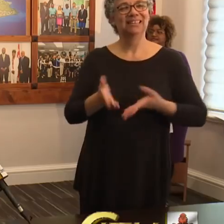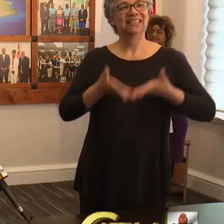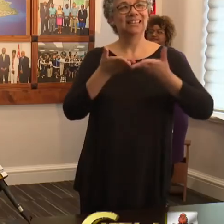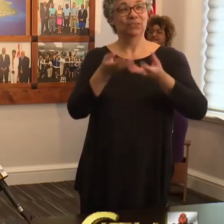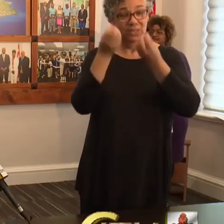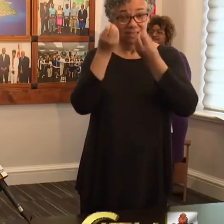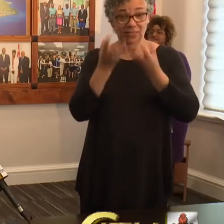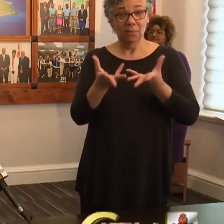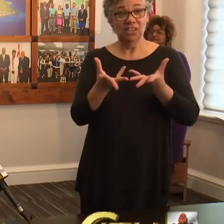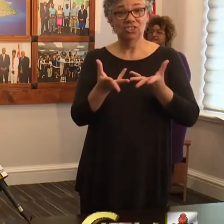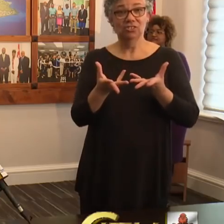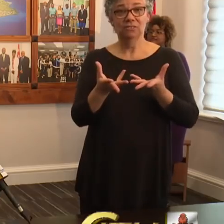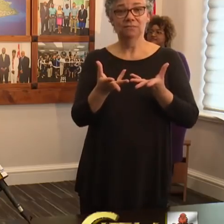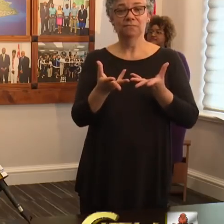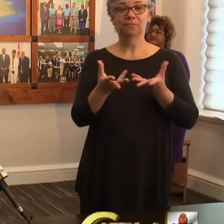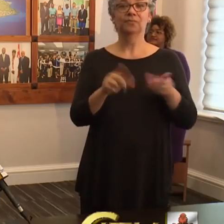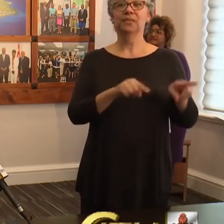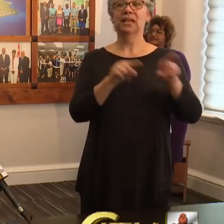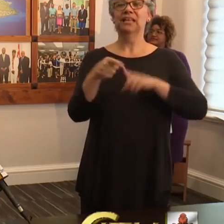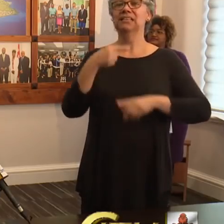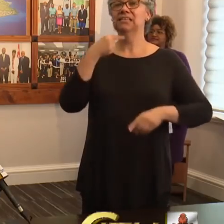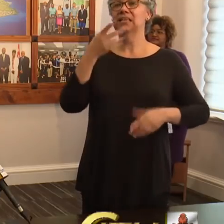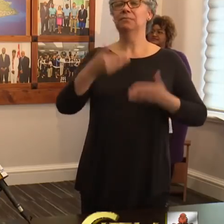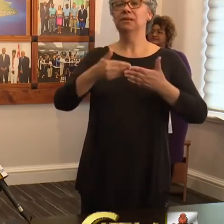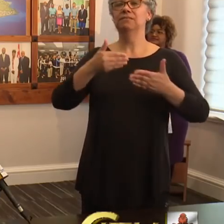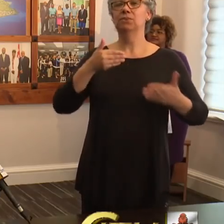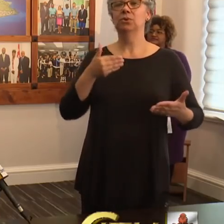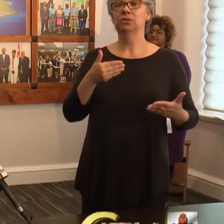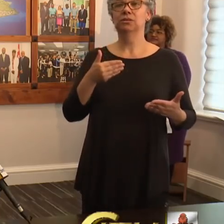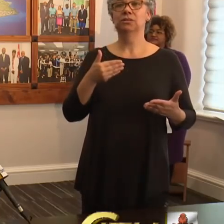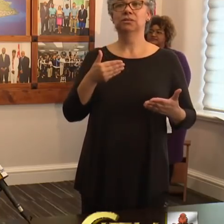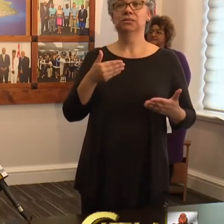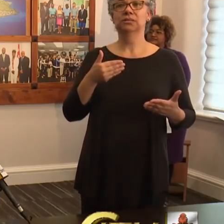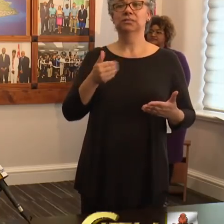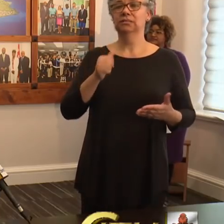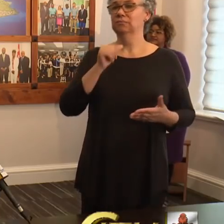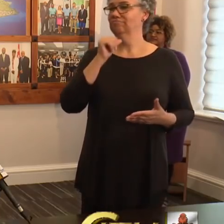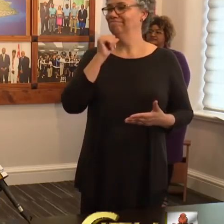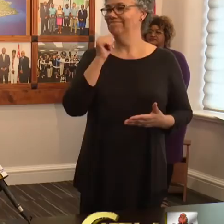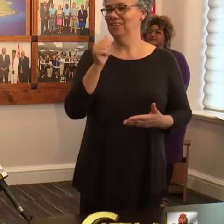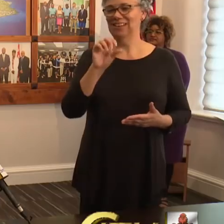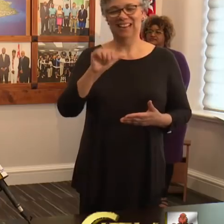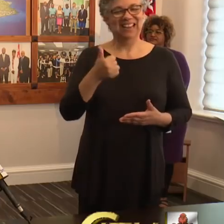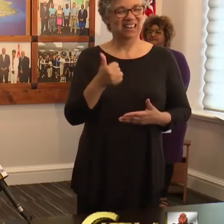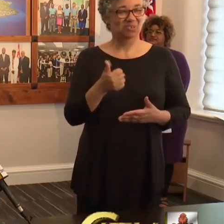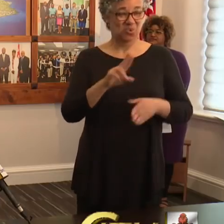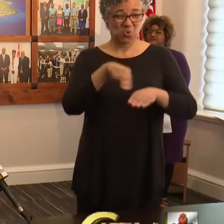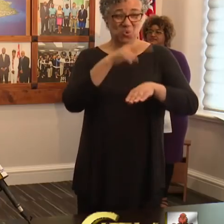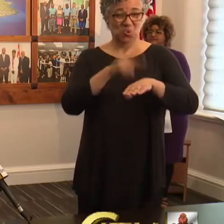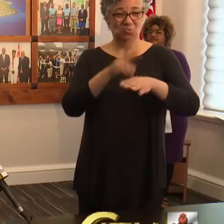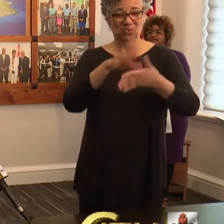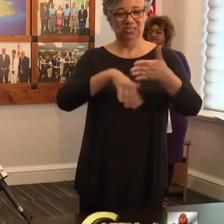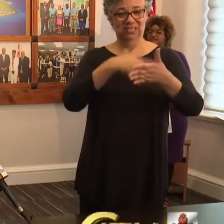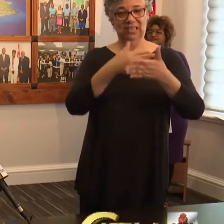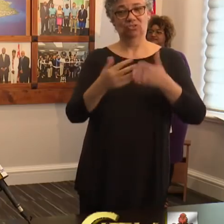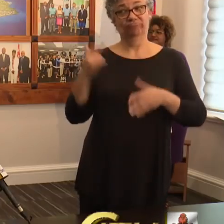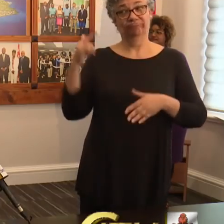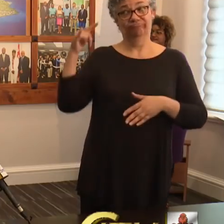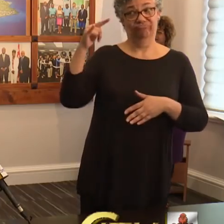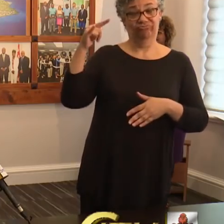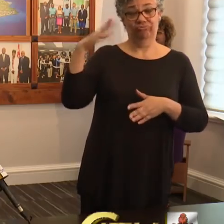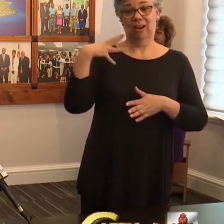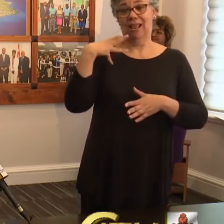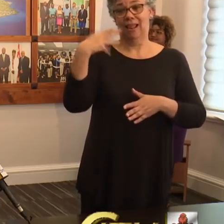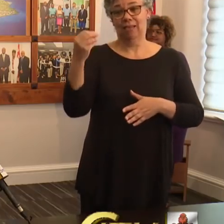information. As I had stated previously, there is not any regular scheduled air traffic, commercial air traffic